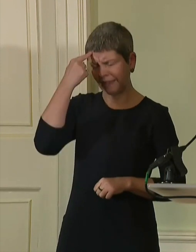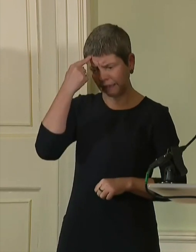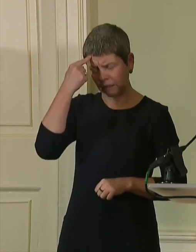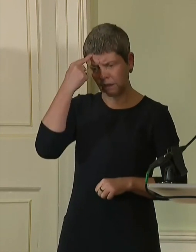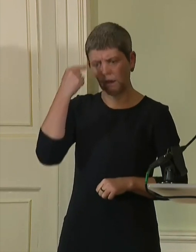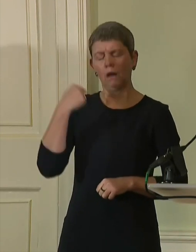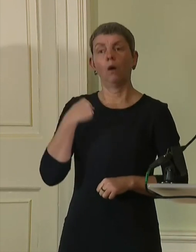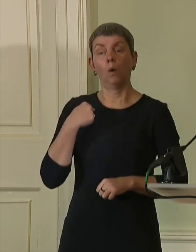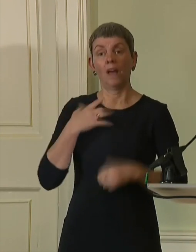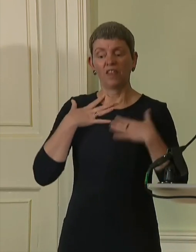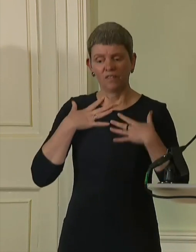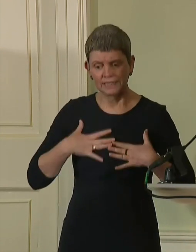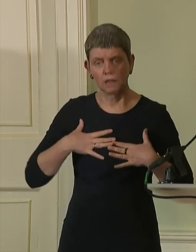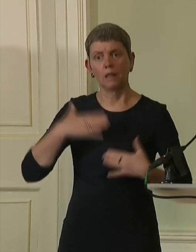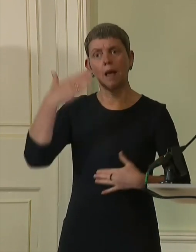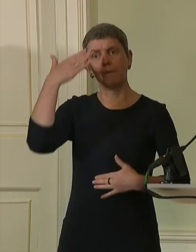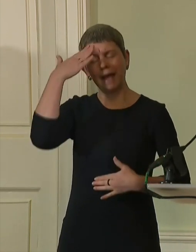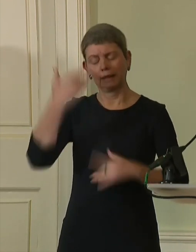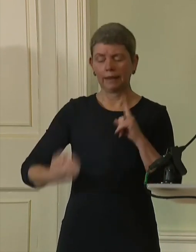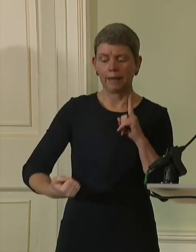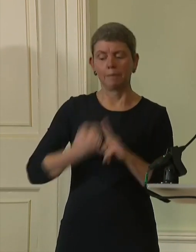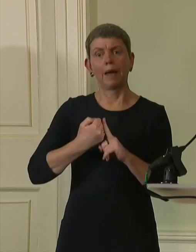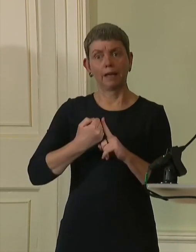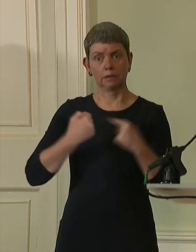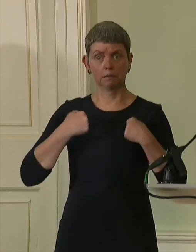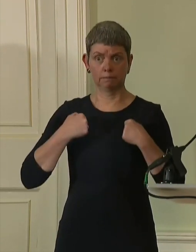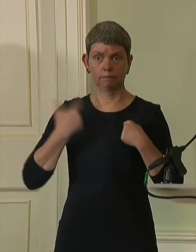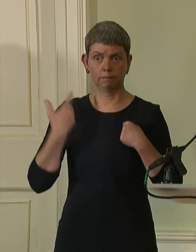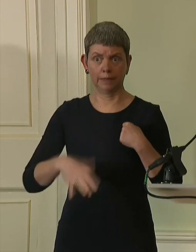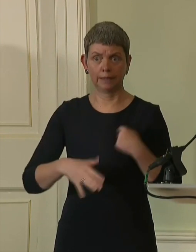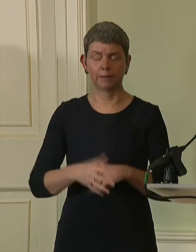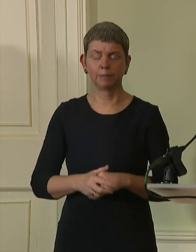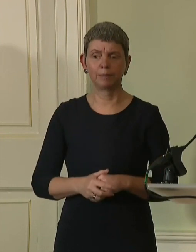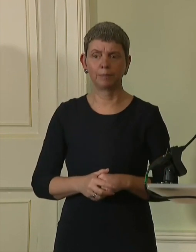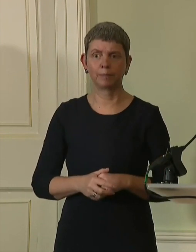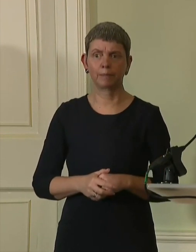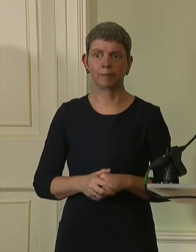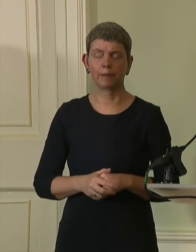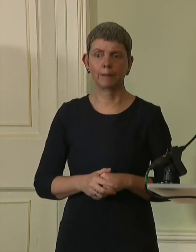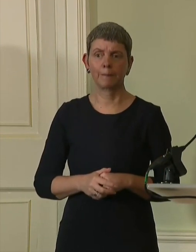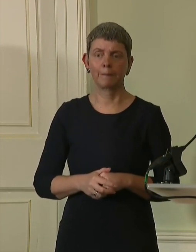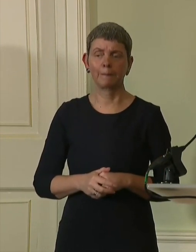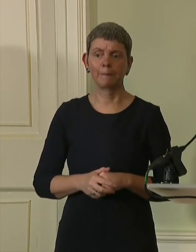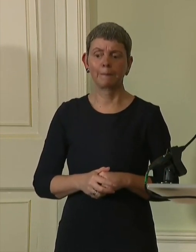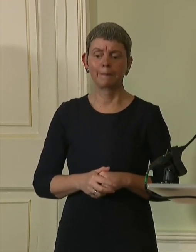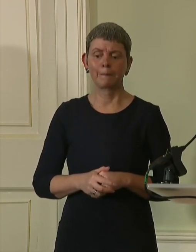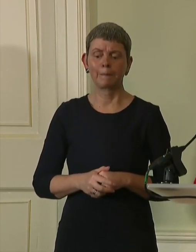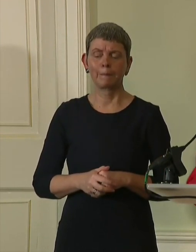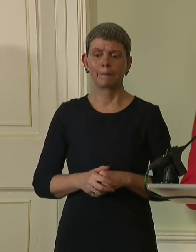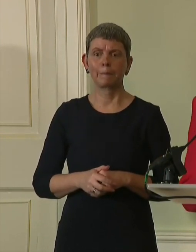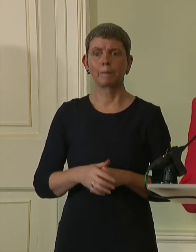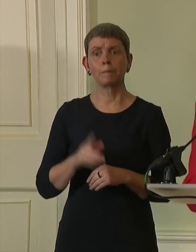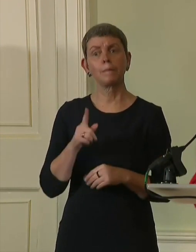process, the physical and mental impact of it on me. So what I'm really saying is this. If the